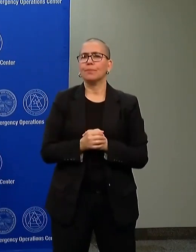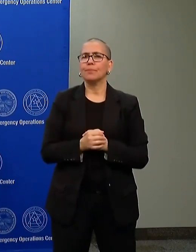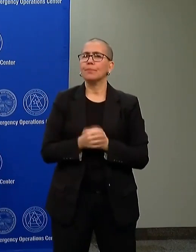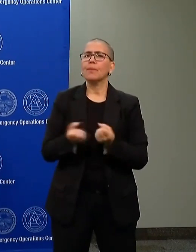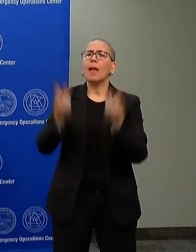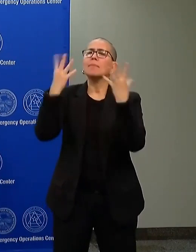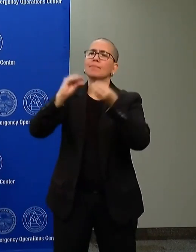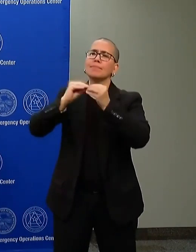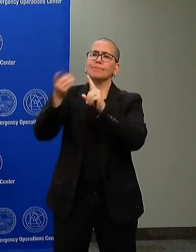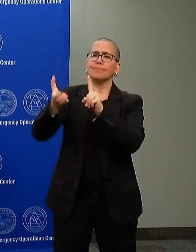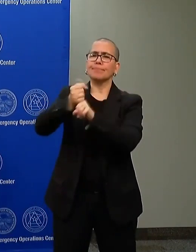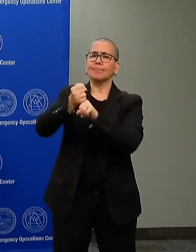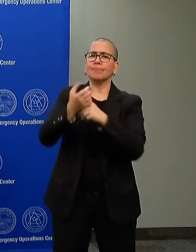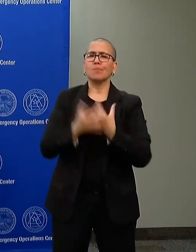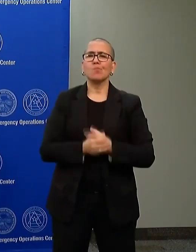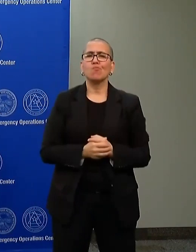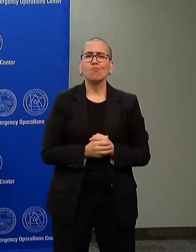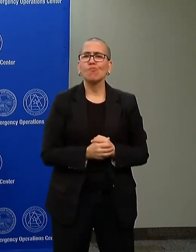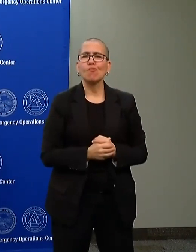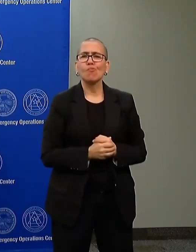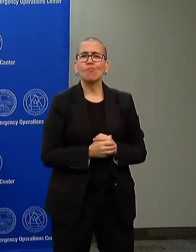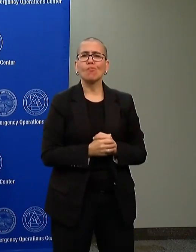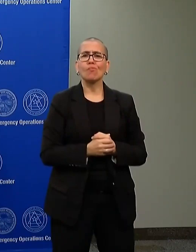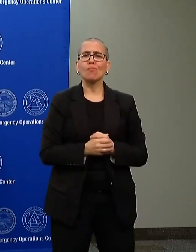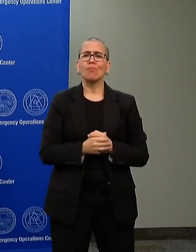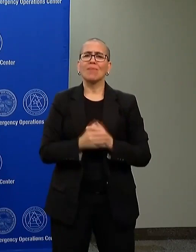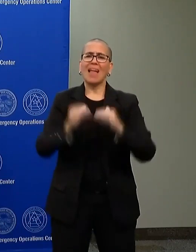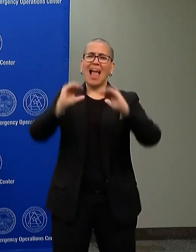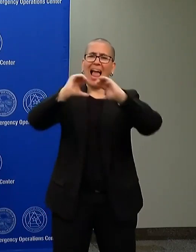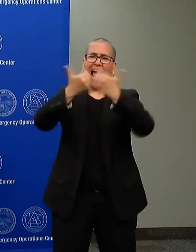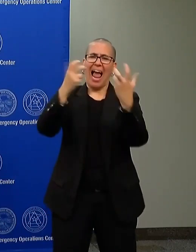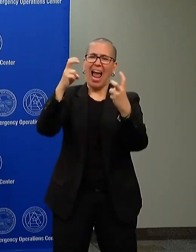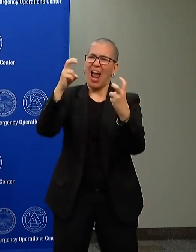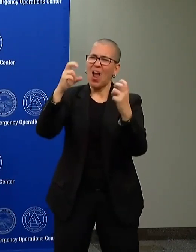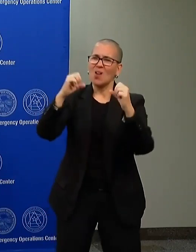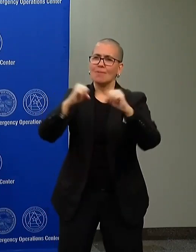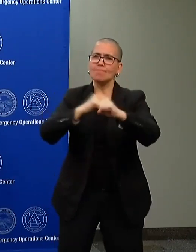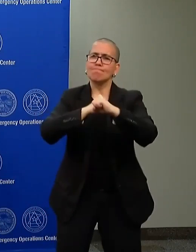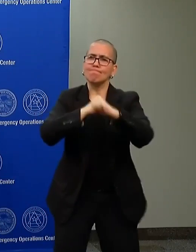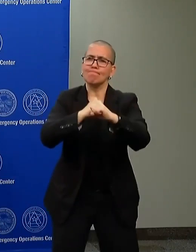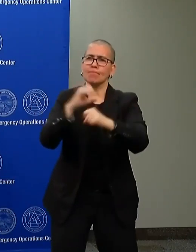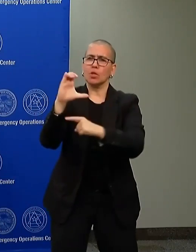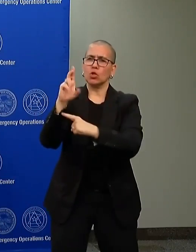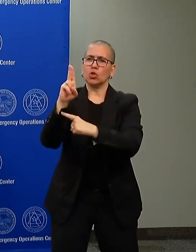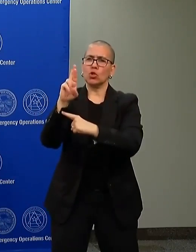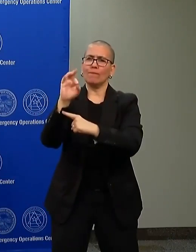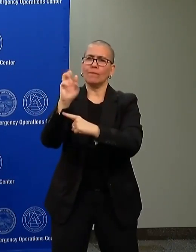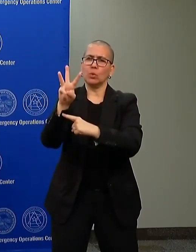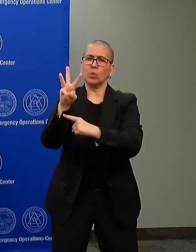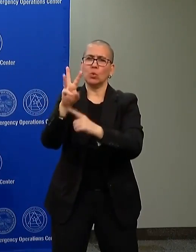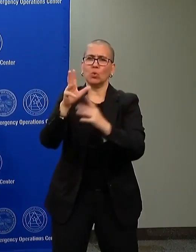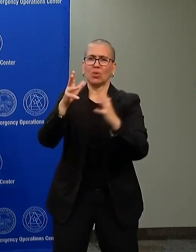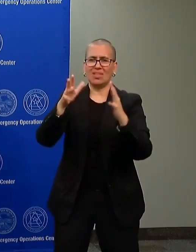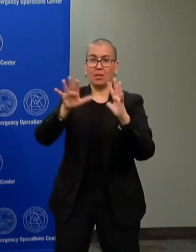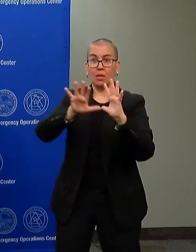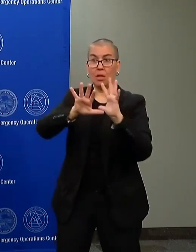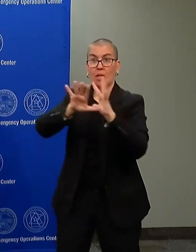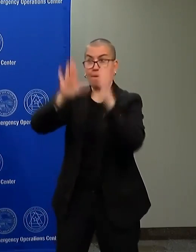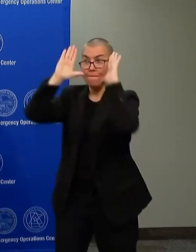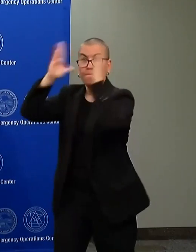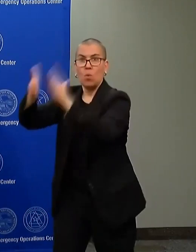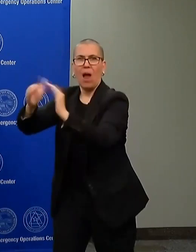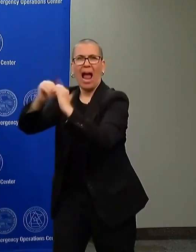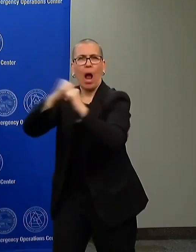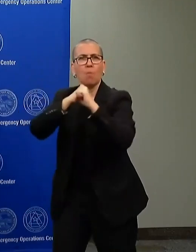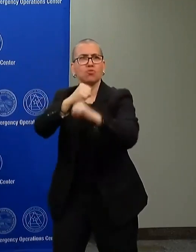attempt to go about enforcing the curfew, putting law enforcement in harm's way in this situation? I'll say this for the commissioner before